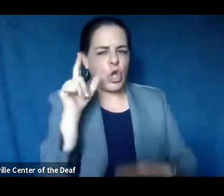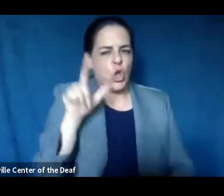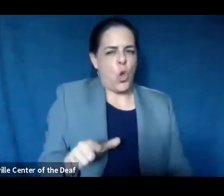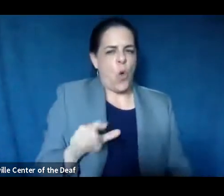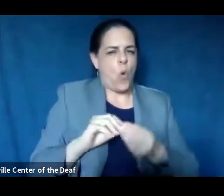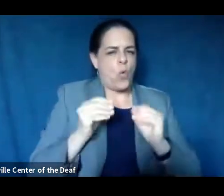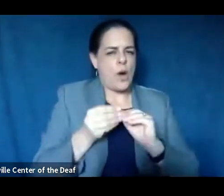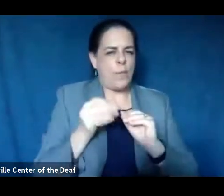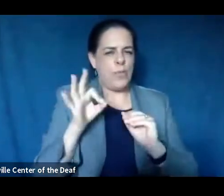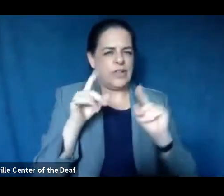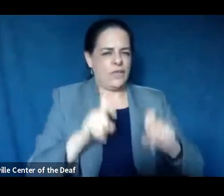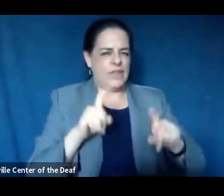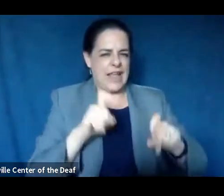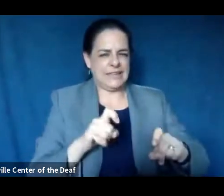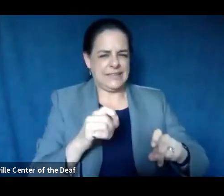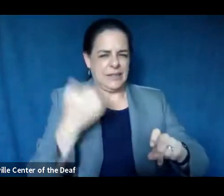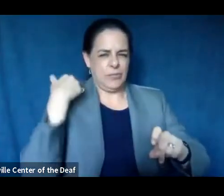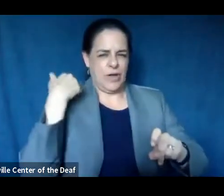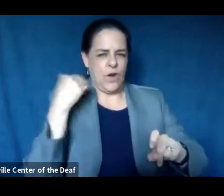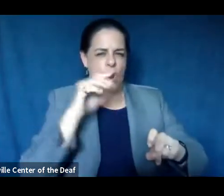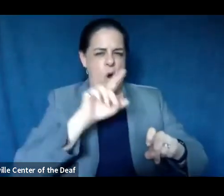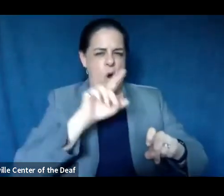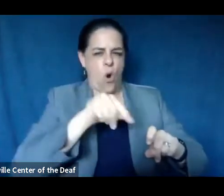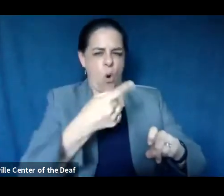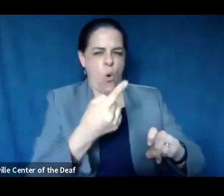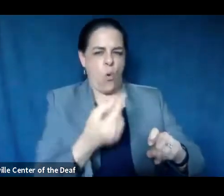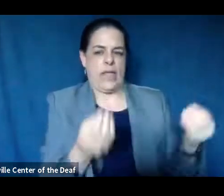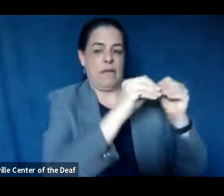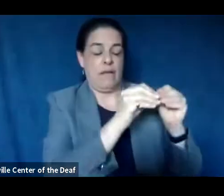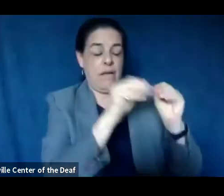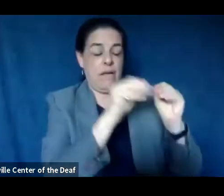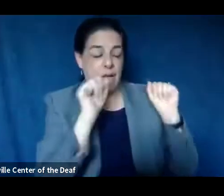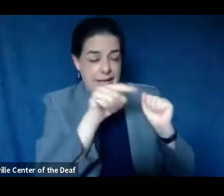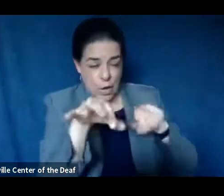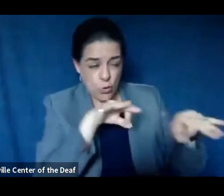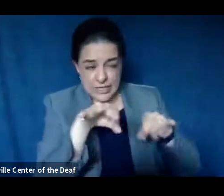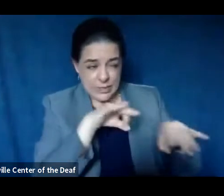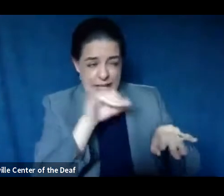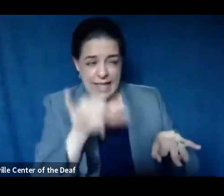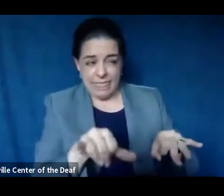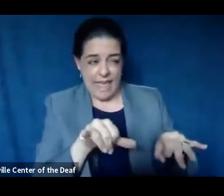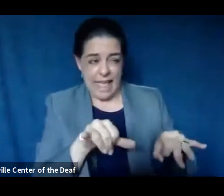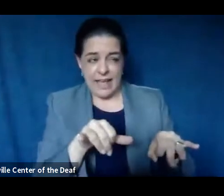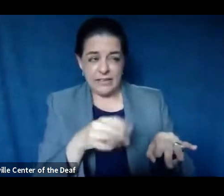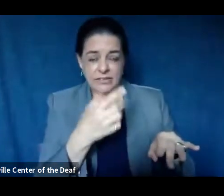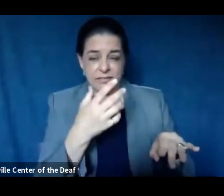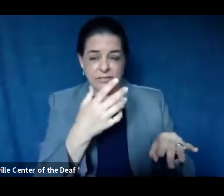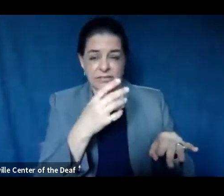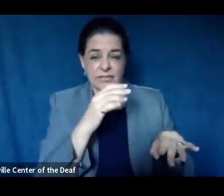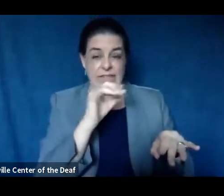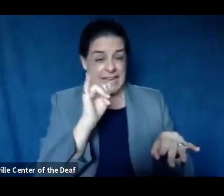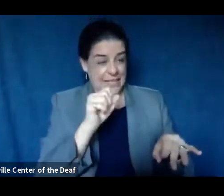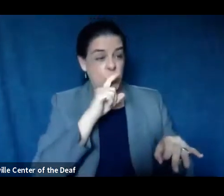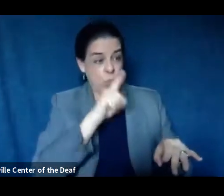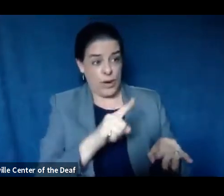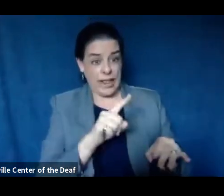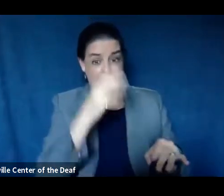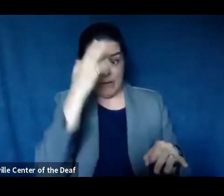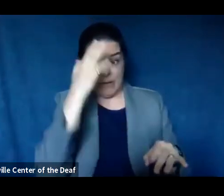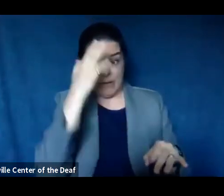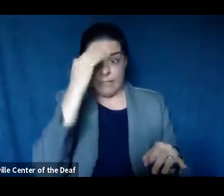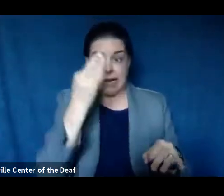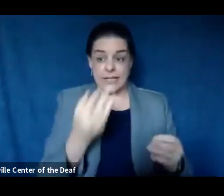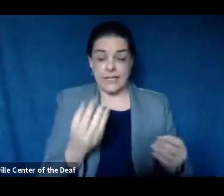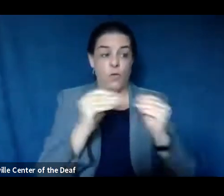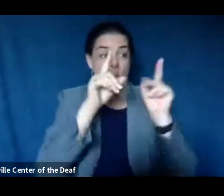of testing seen previously, only the increase. Can you please explain this metric? Is it literally just the increase in tests over